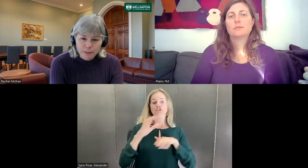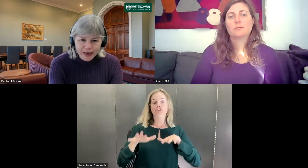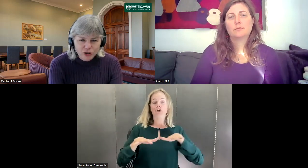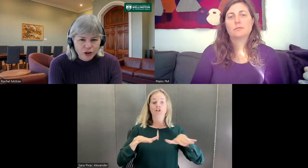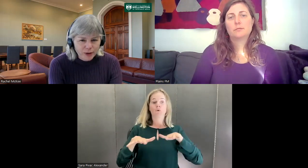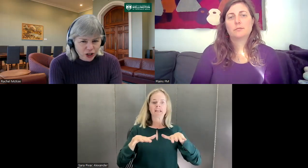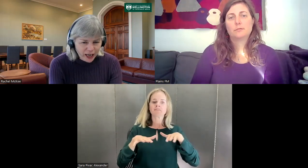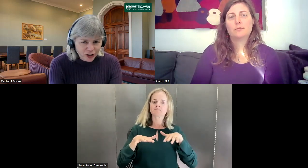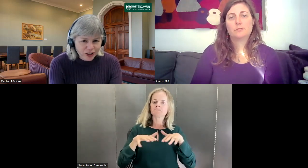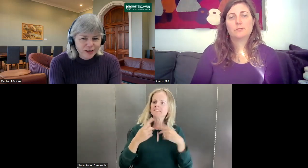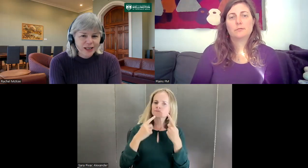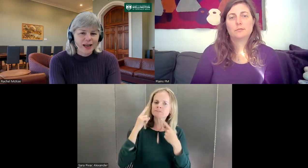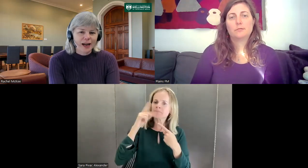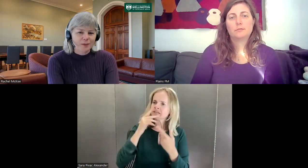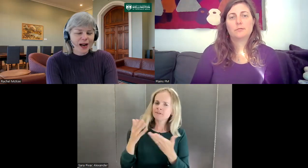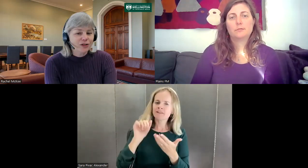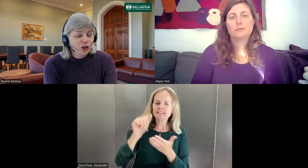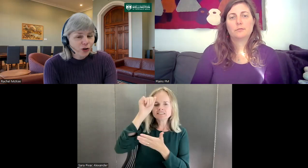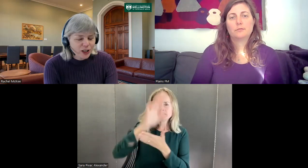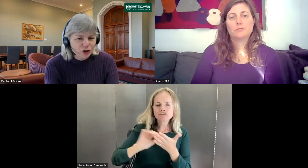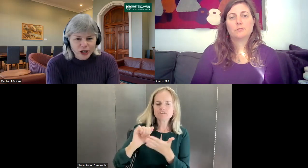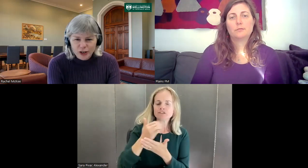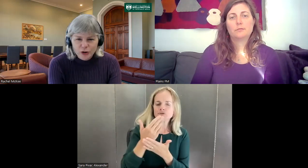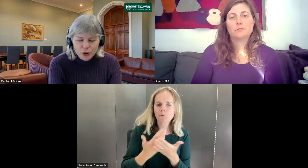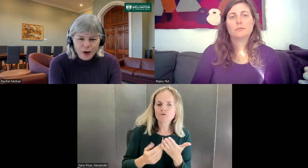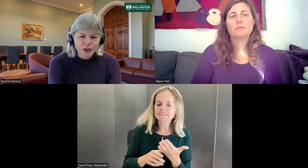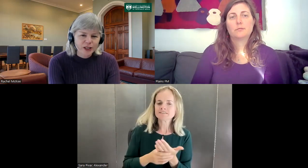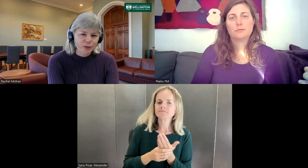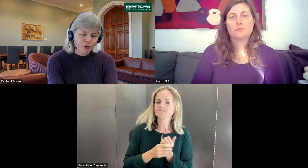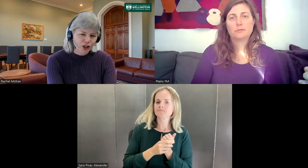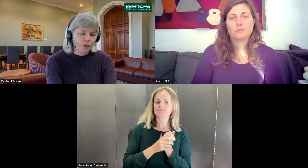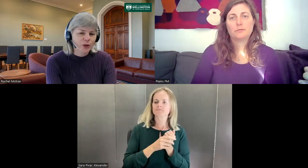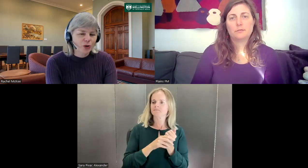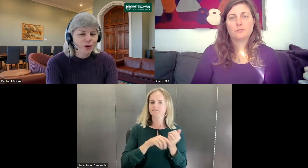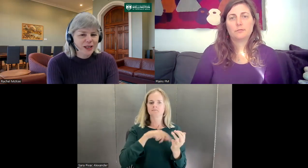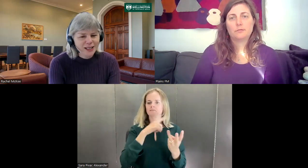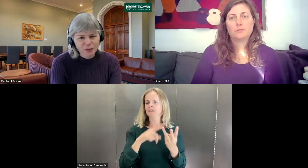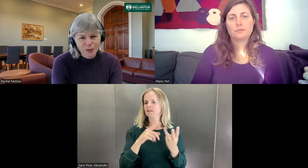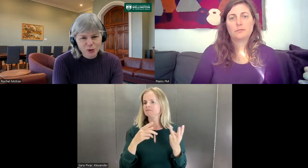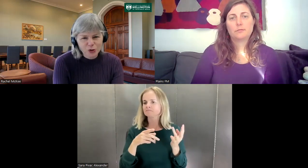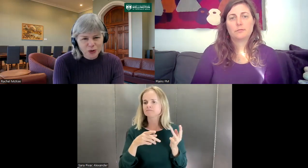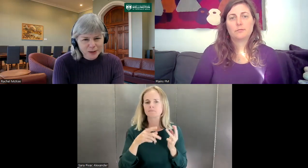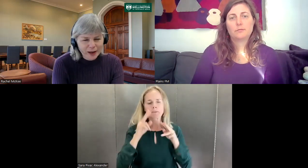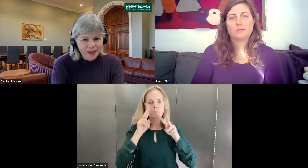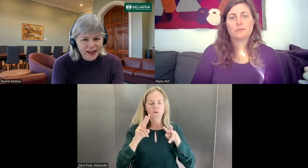mainstream education. After the Christchurch earthquakes, we did a project where we documented Deaf people's stories about that.